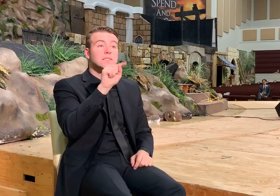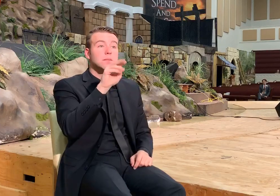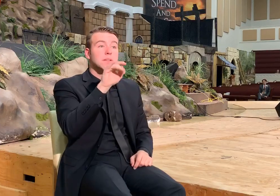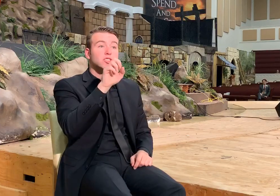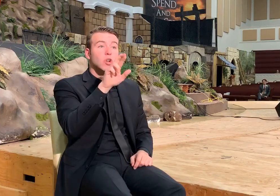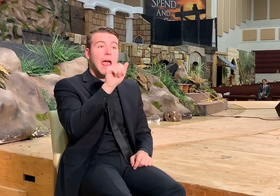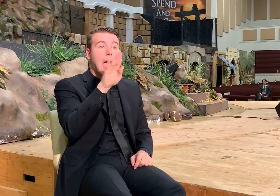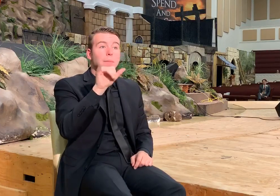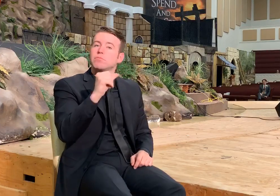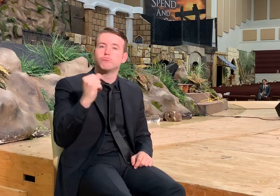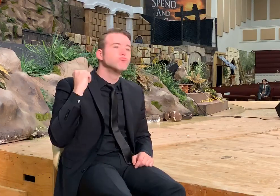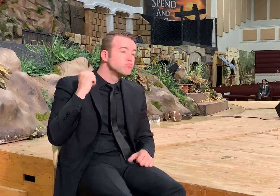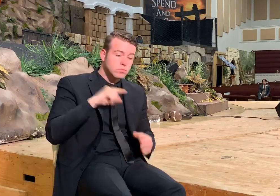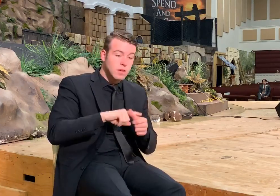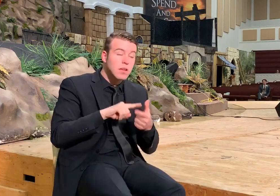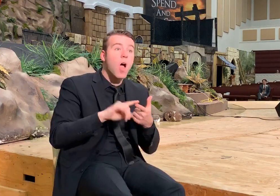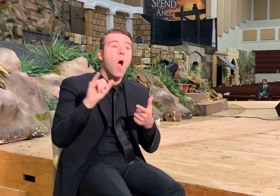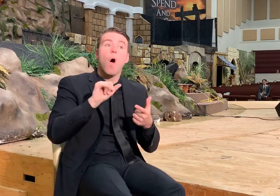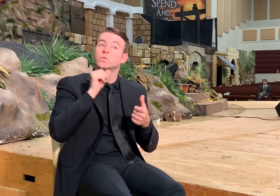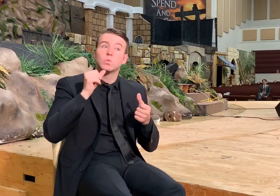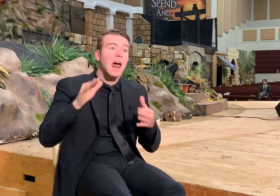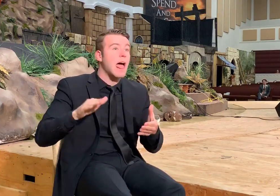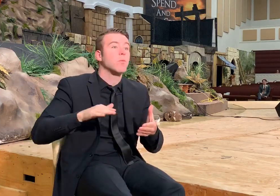buried in the city.